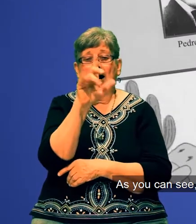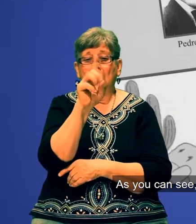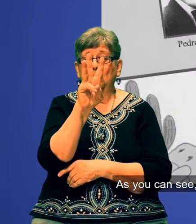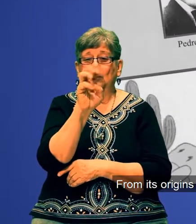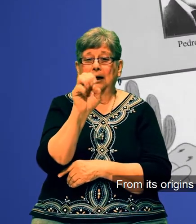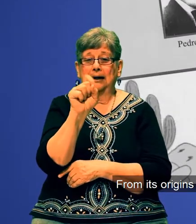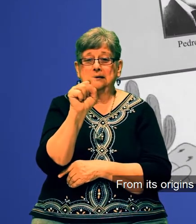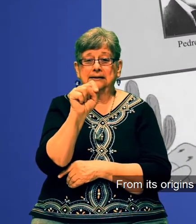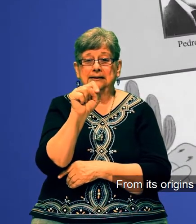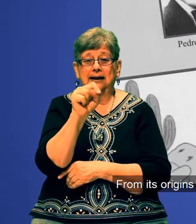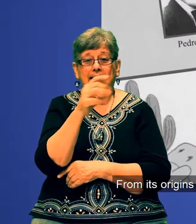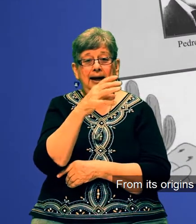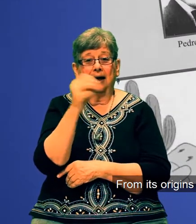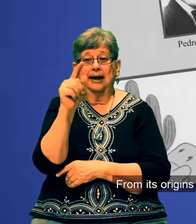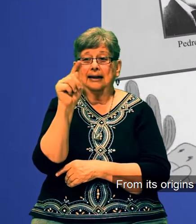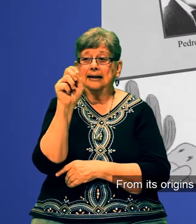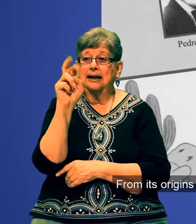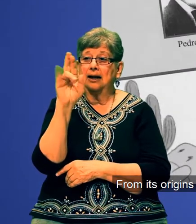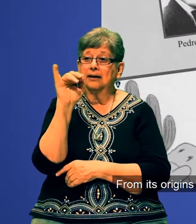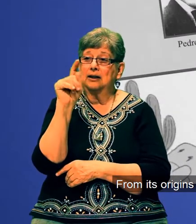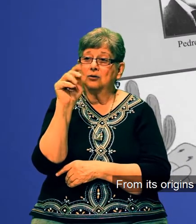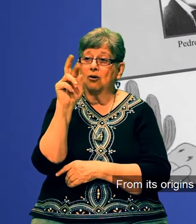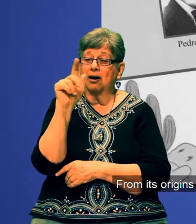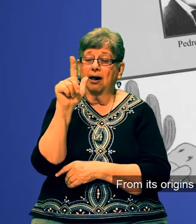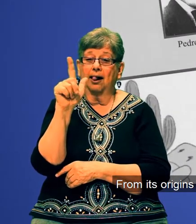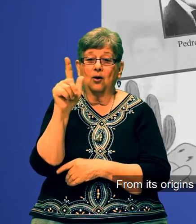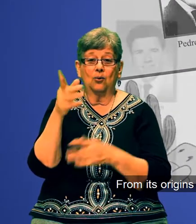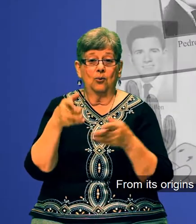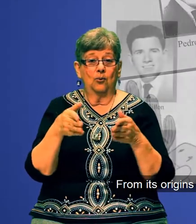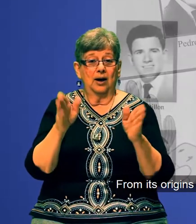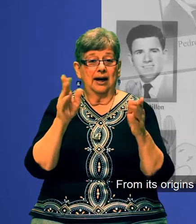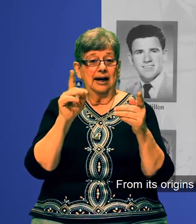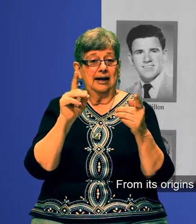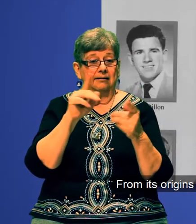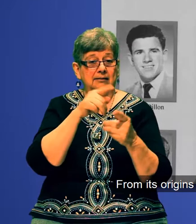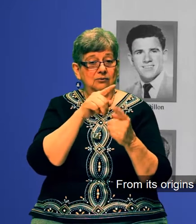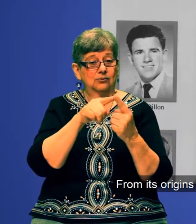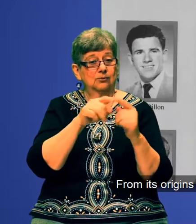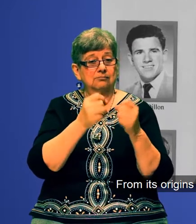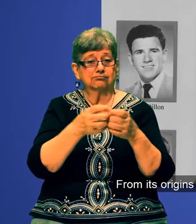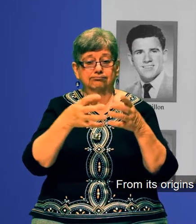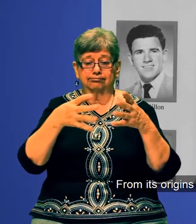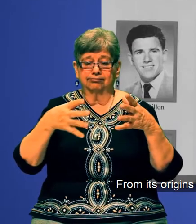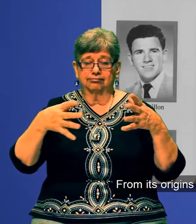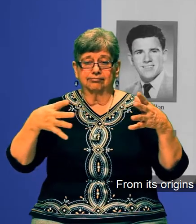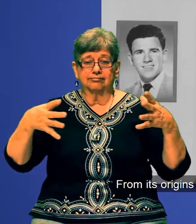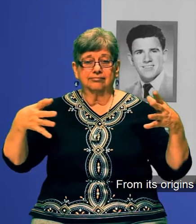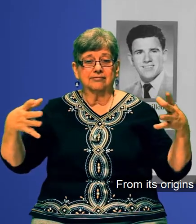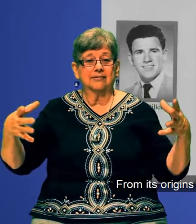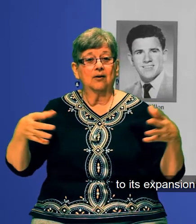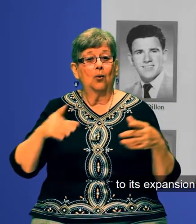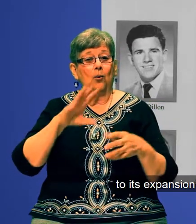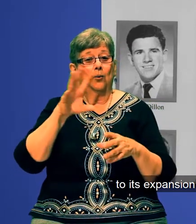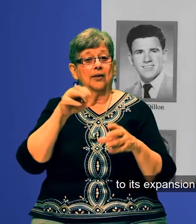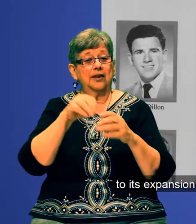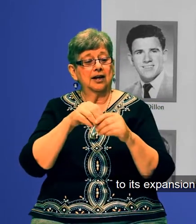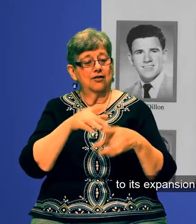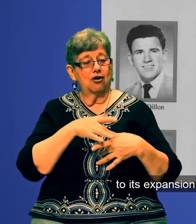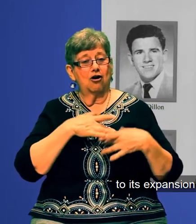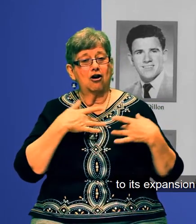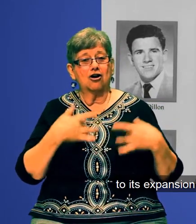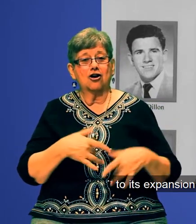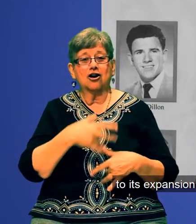From its origins in Arizona's Wild West and territorial ways, to its